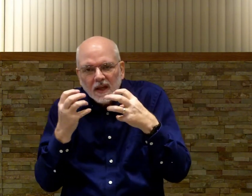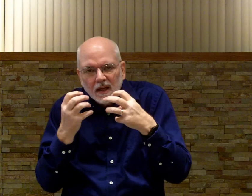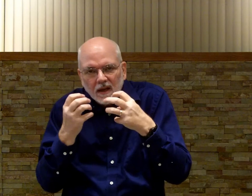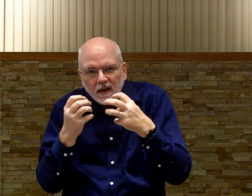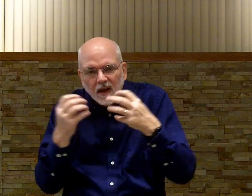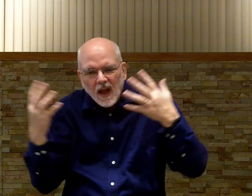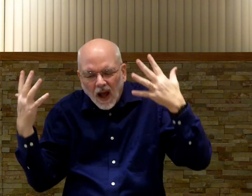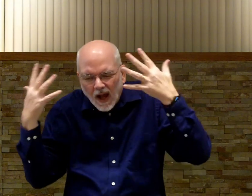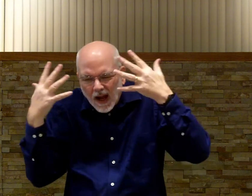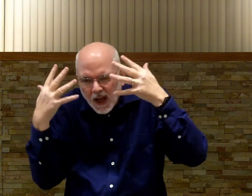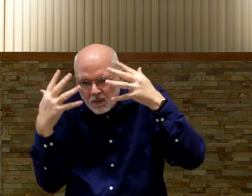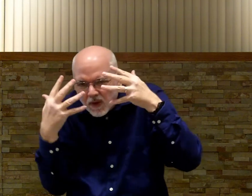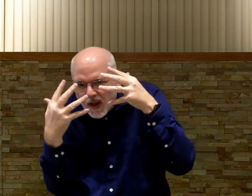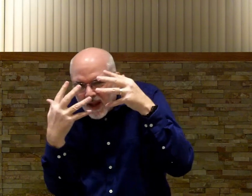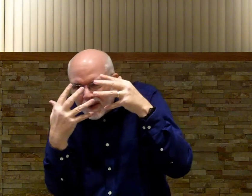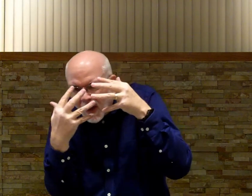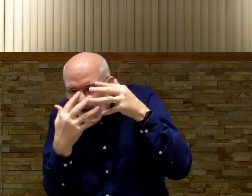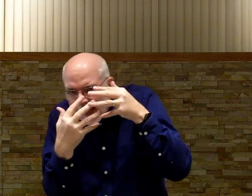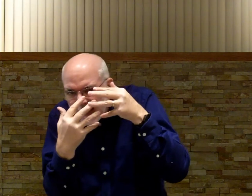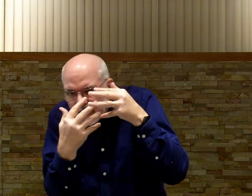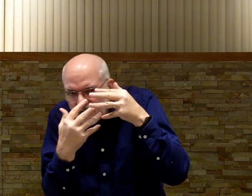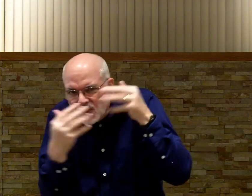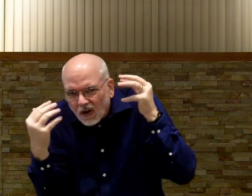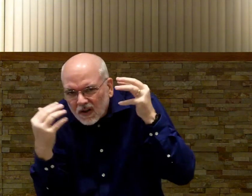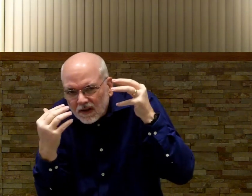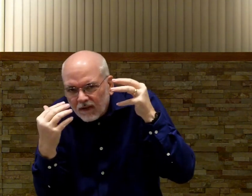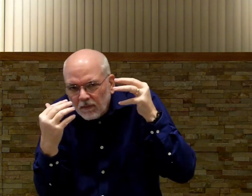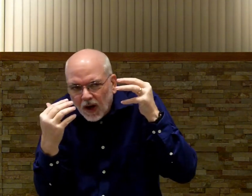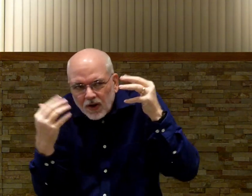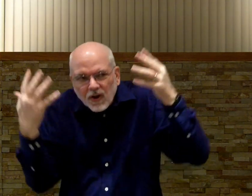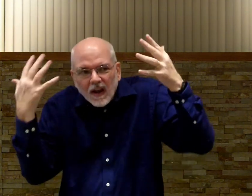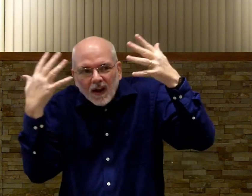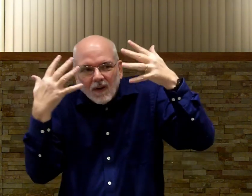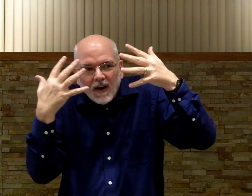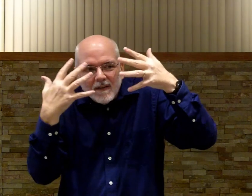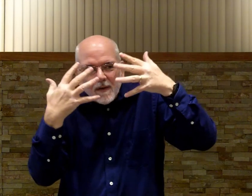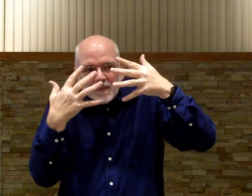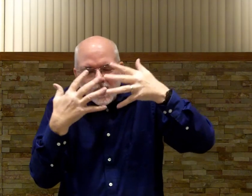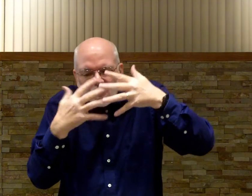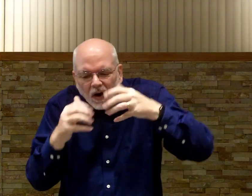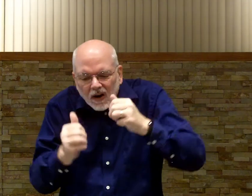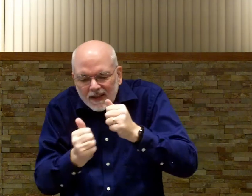in. I am not liking this dark stuff much. Right? The darkest